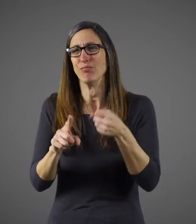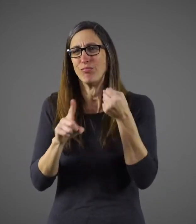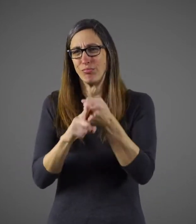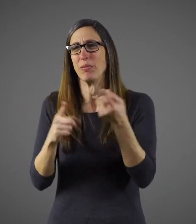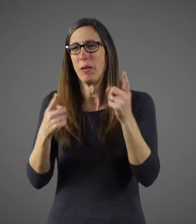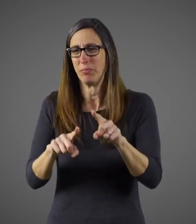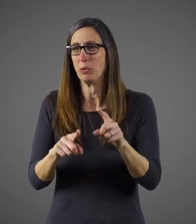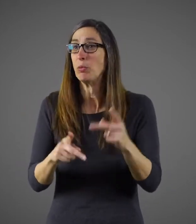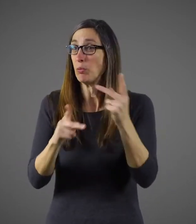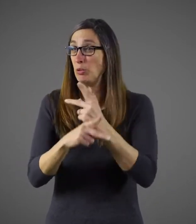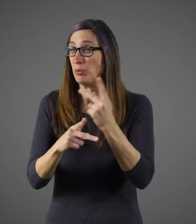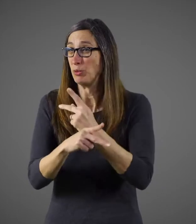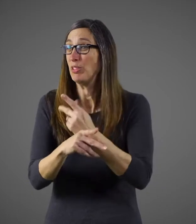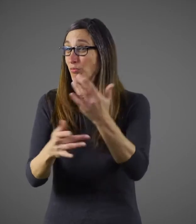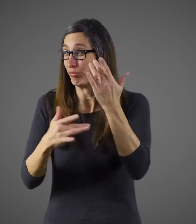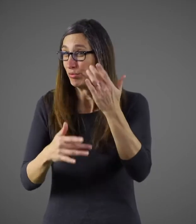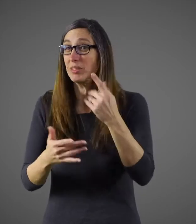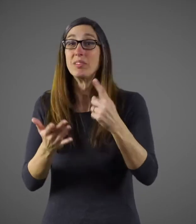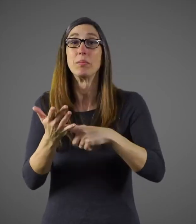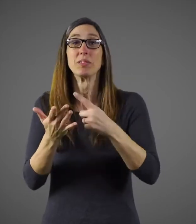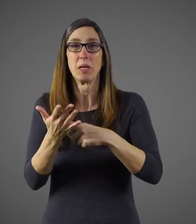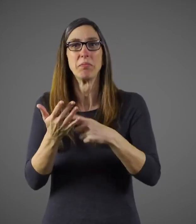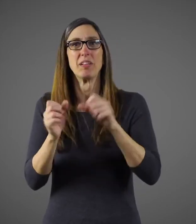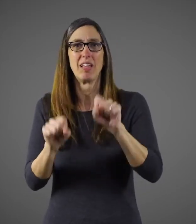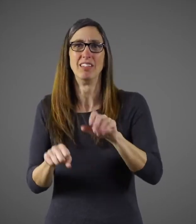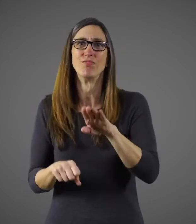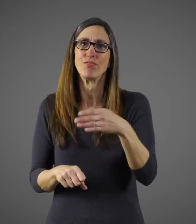dangerous and if the symptoms keep getting worse, it can result in death.